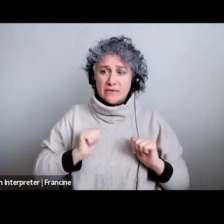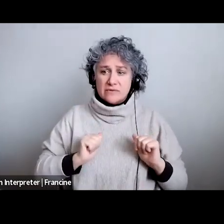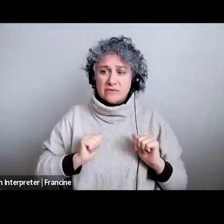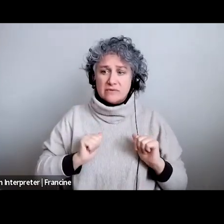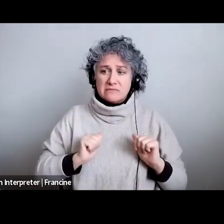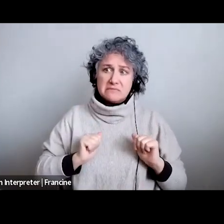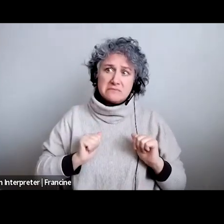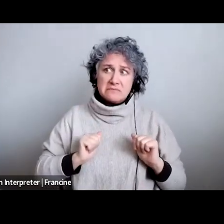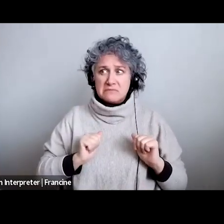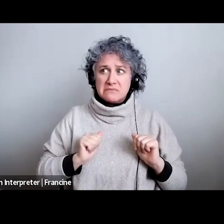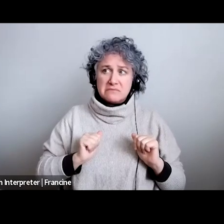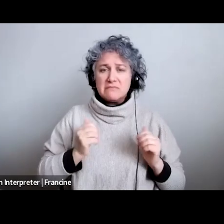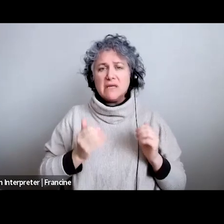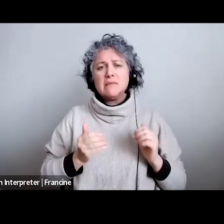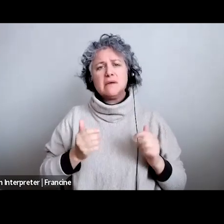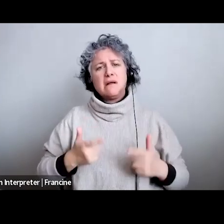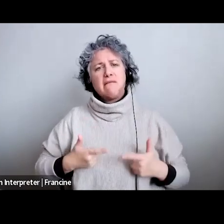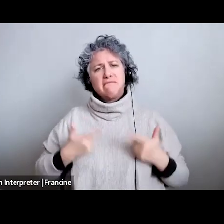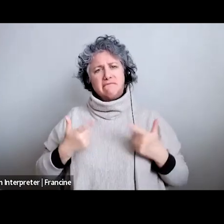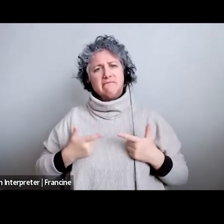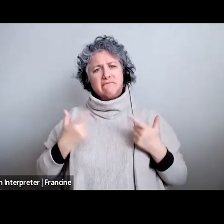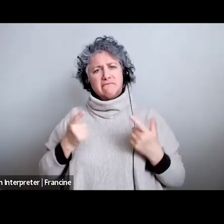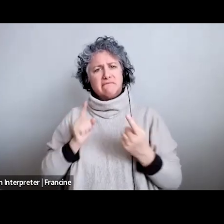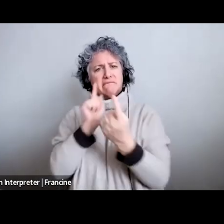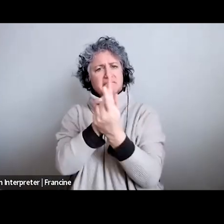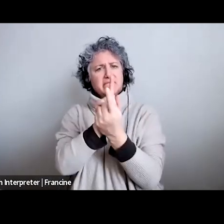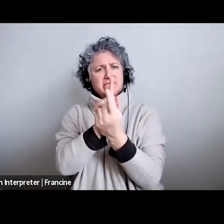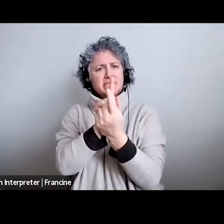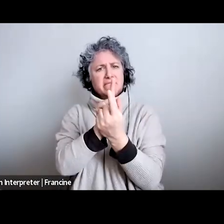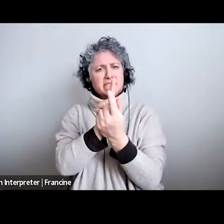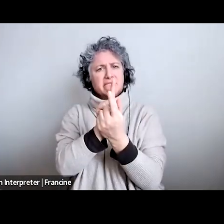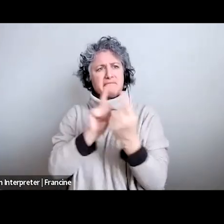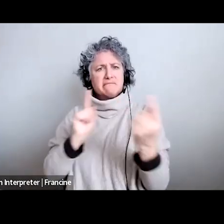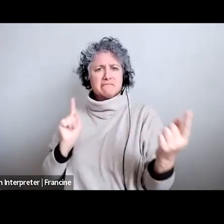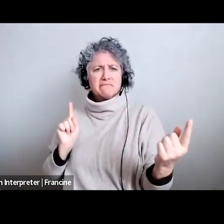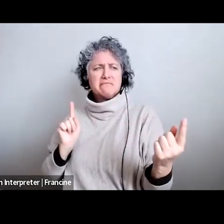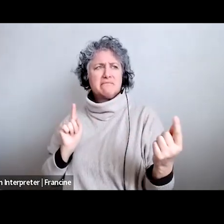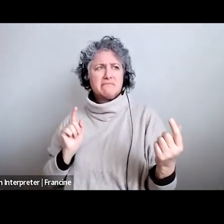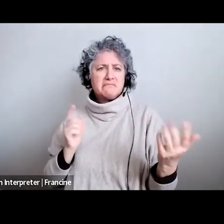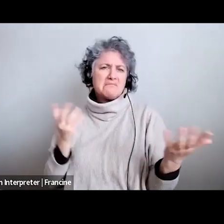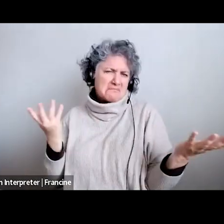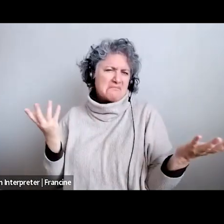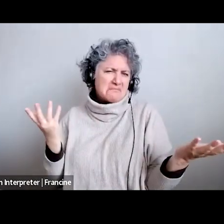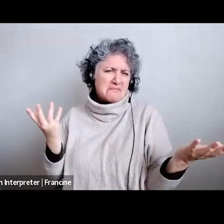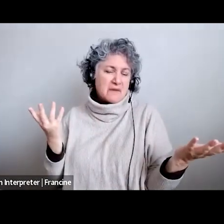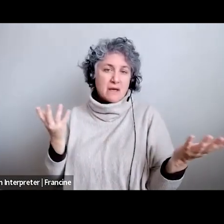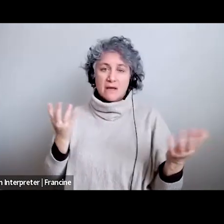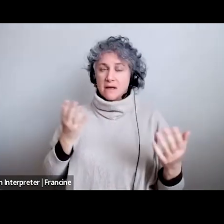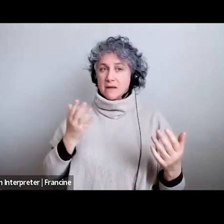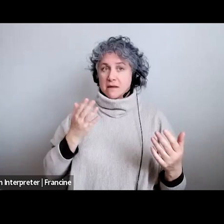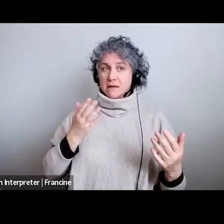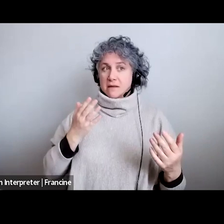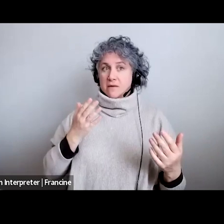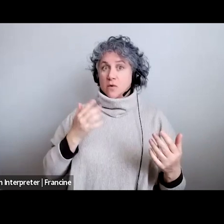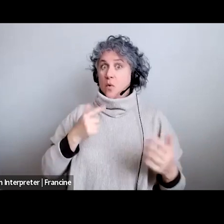do in person as well um personally the thing that i like about